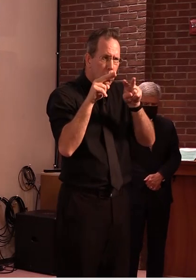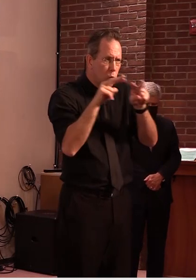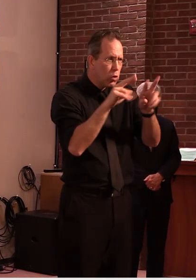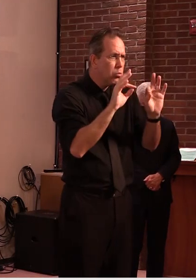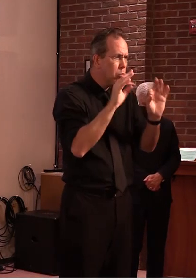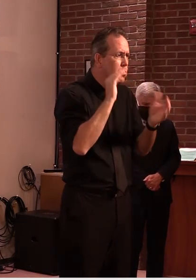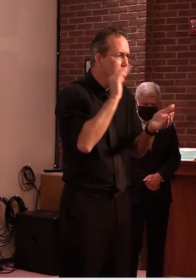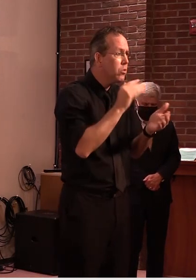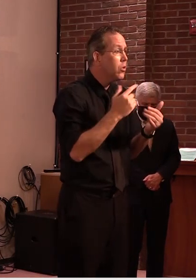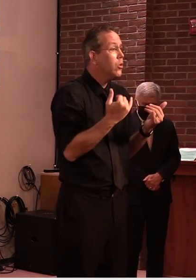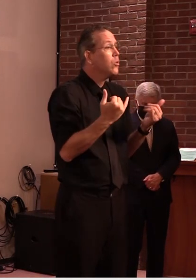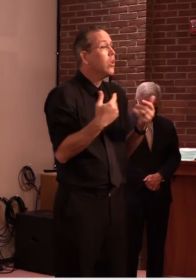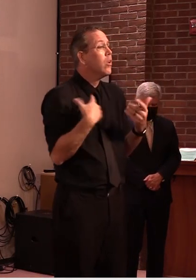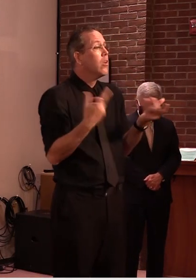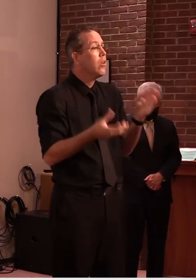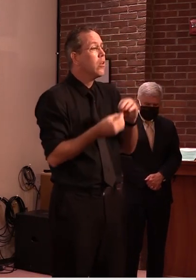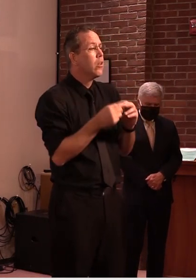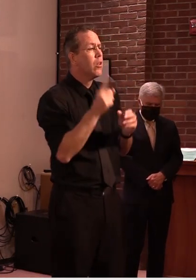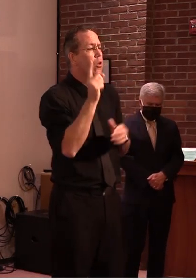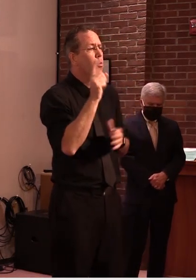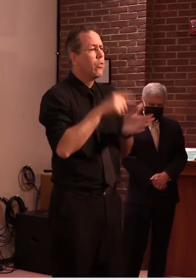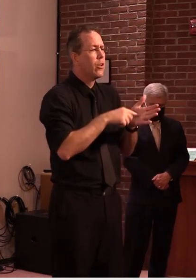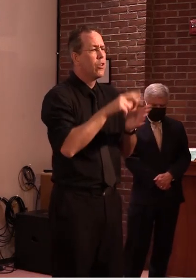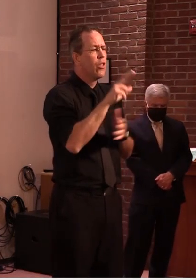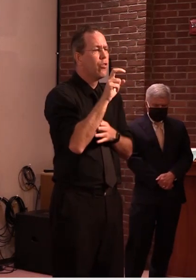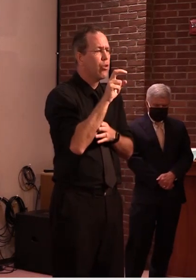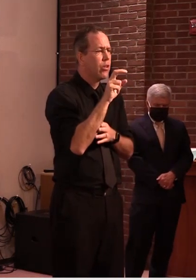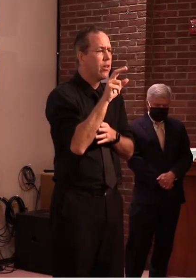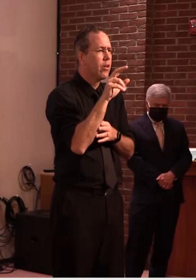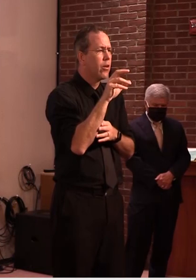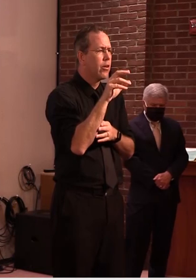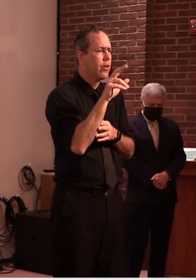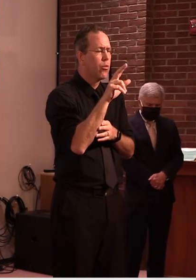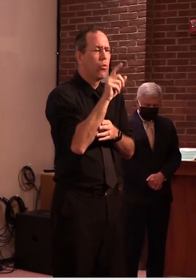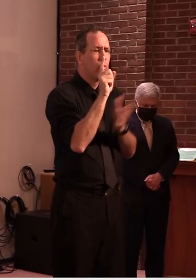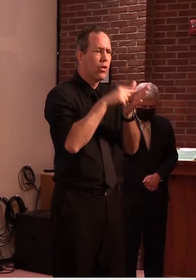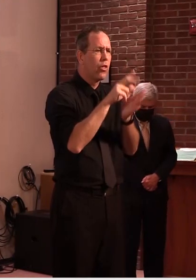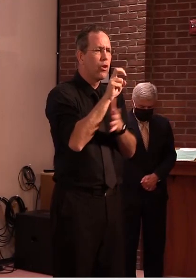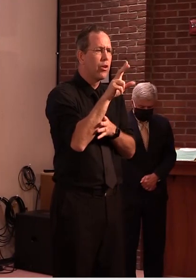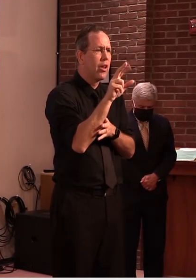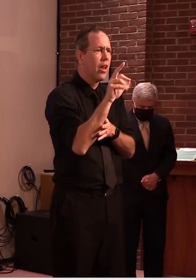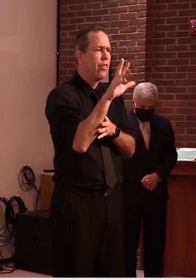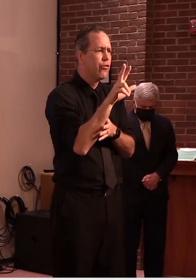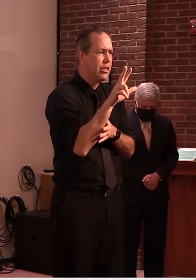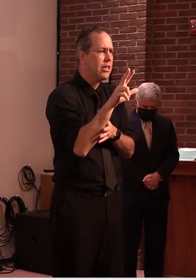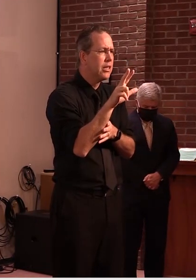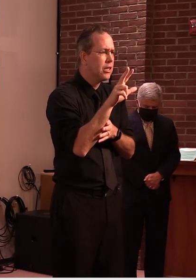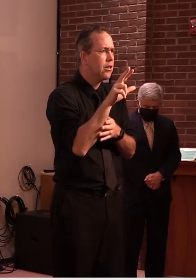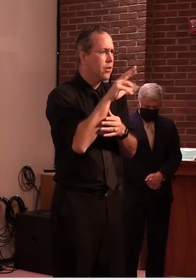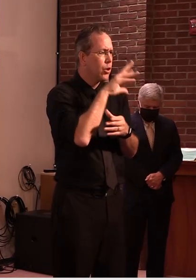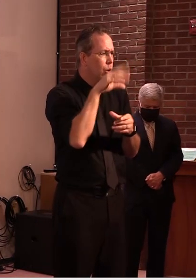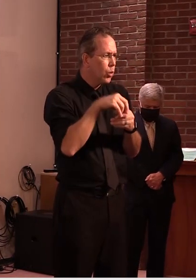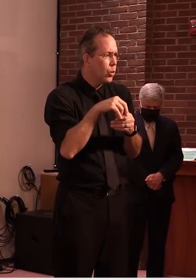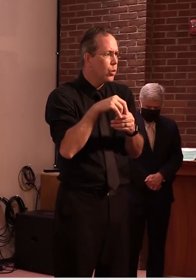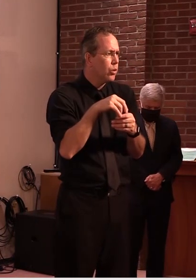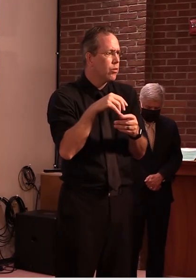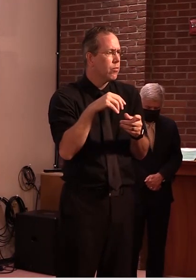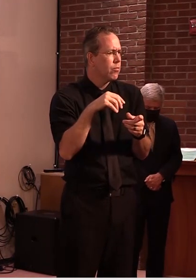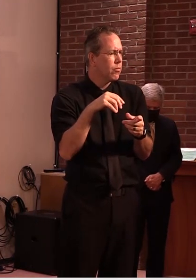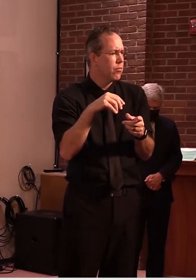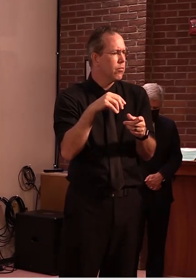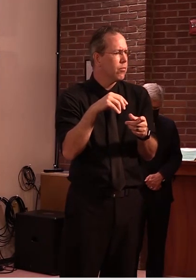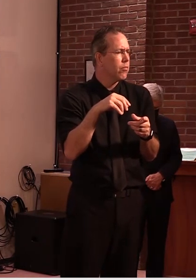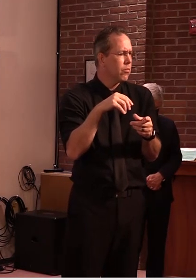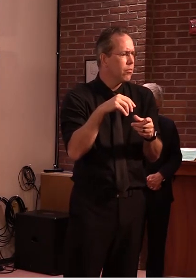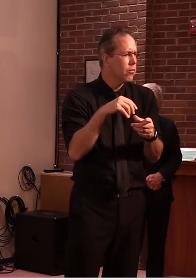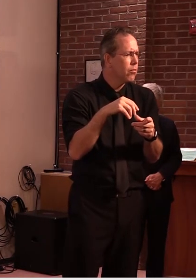1393 and that includes the 219 inmates that are in uh Tallahatchie that